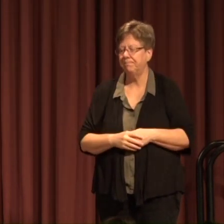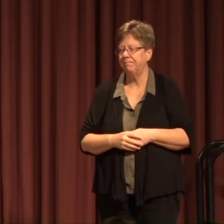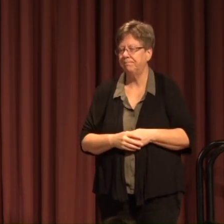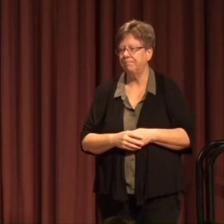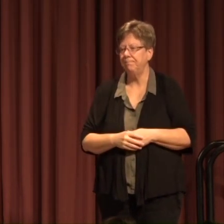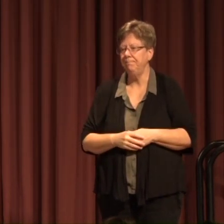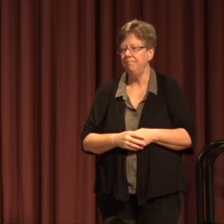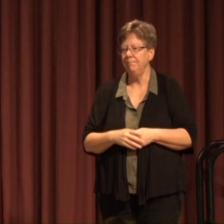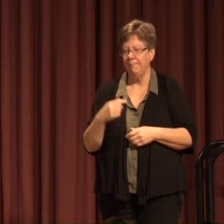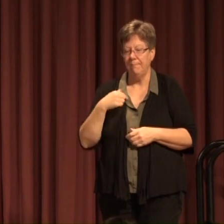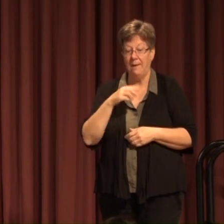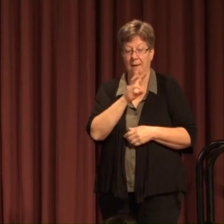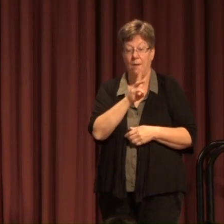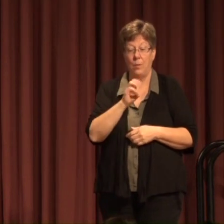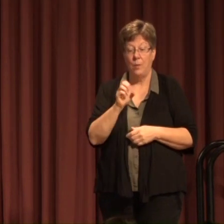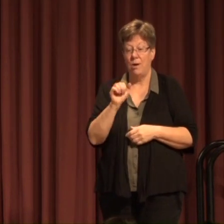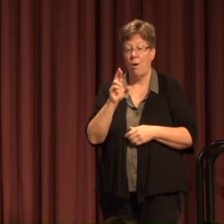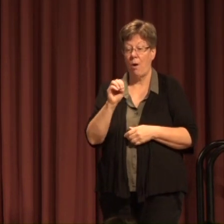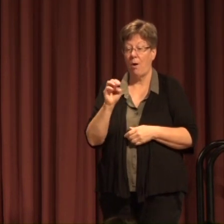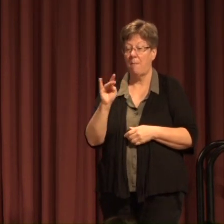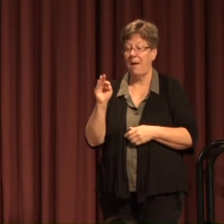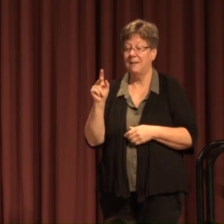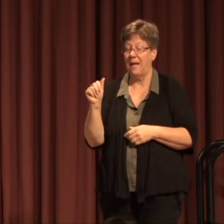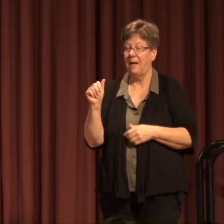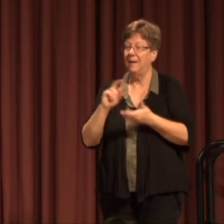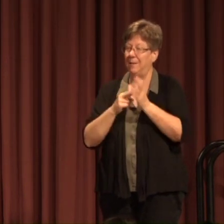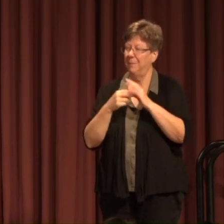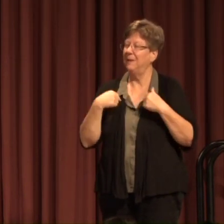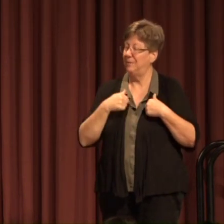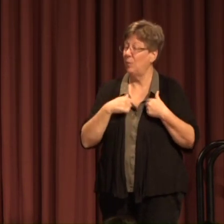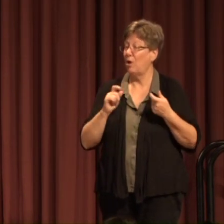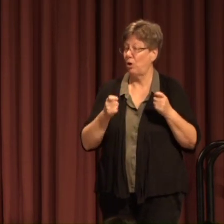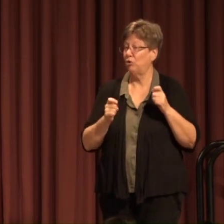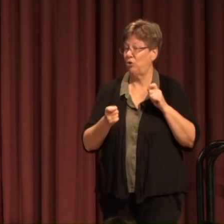We are Montana To me Means we are changing